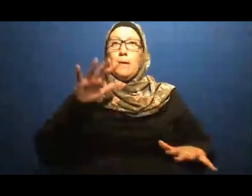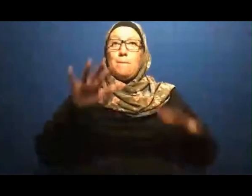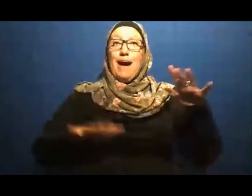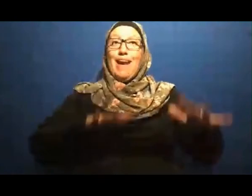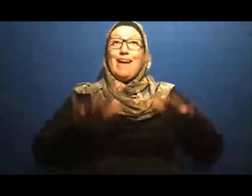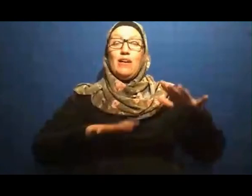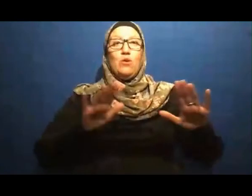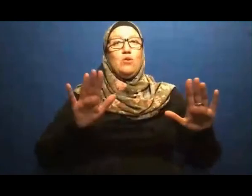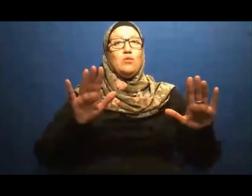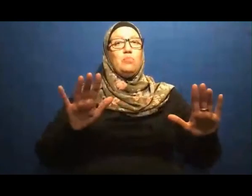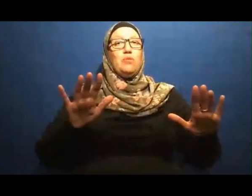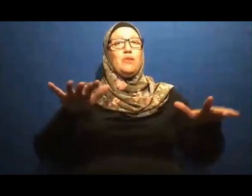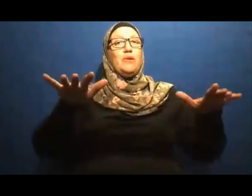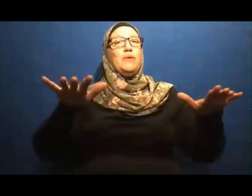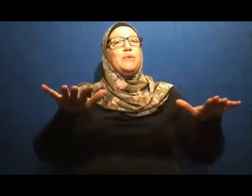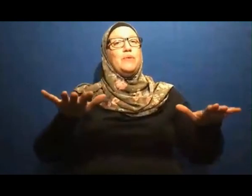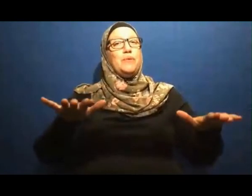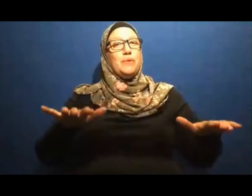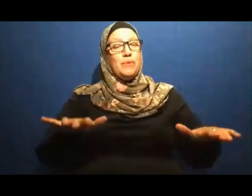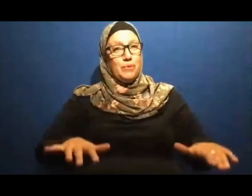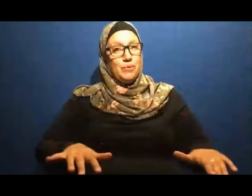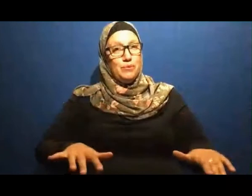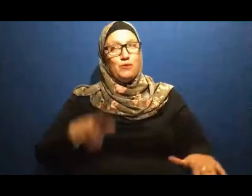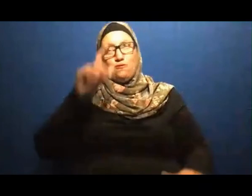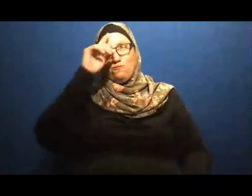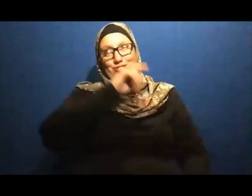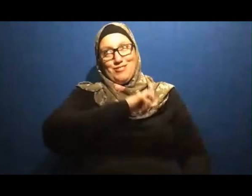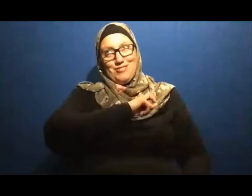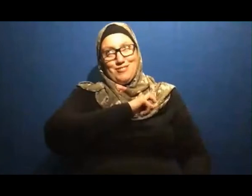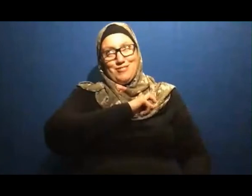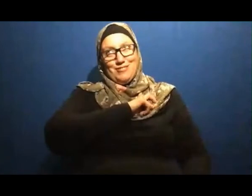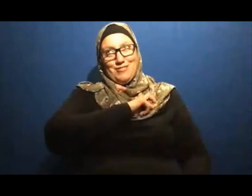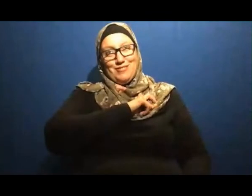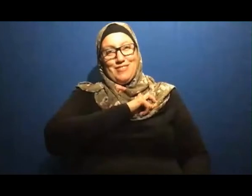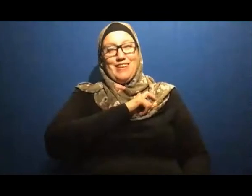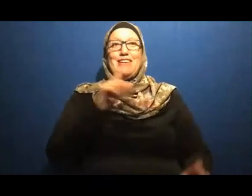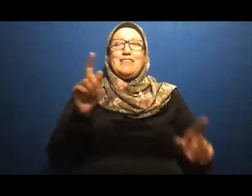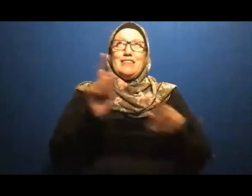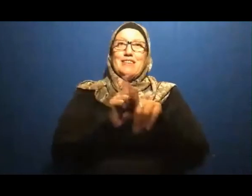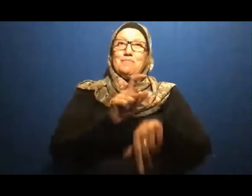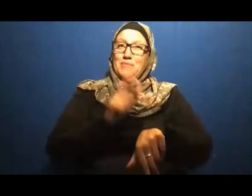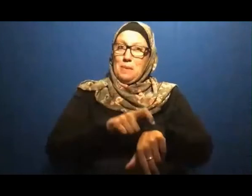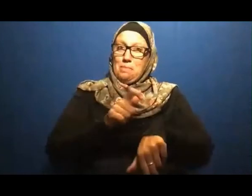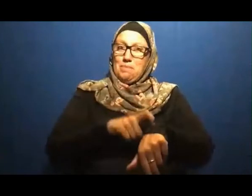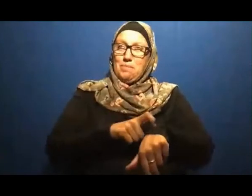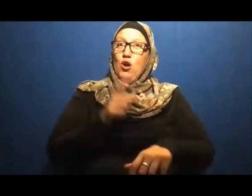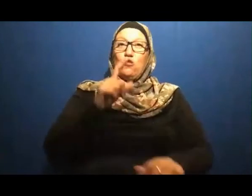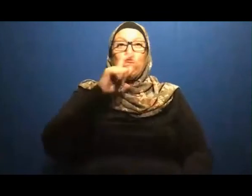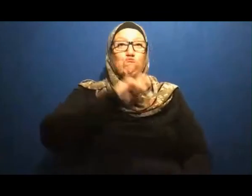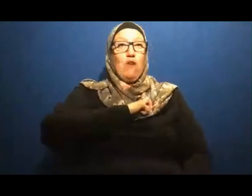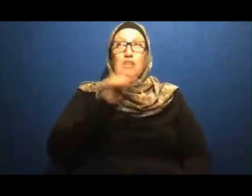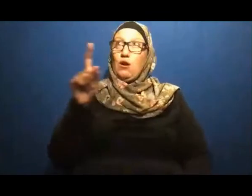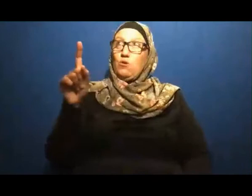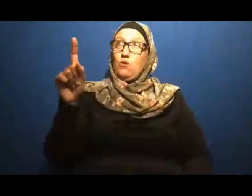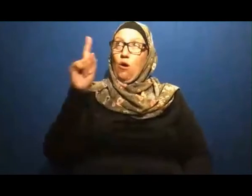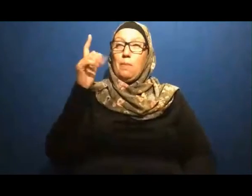anxiety At the same time Trust in God Along with the Meaning of trust in God Is that God That I worship And